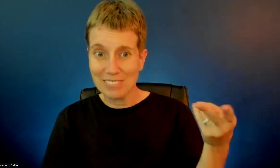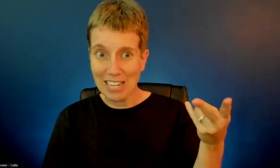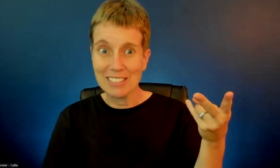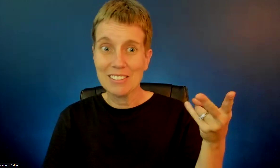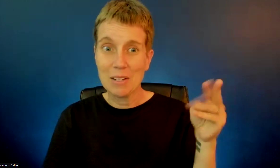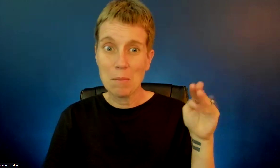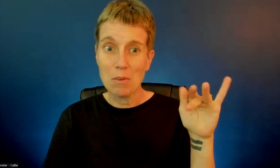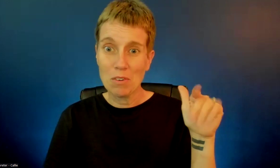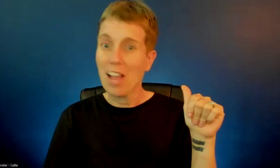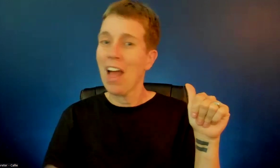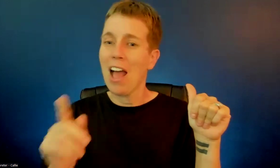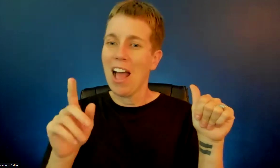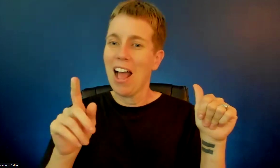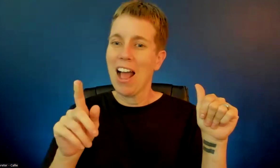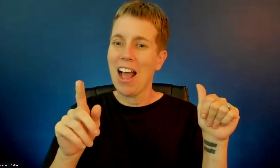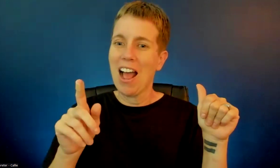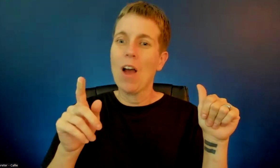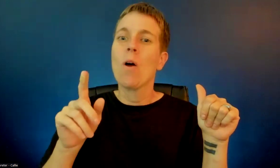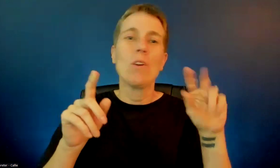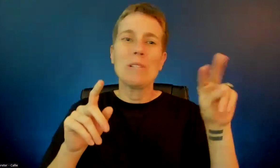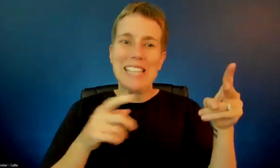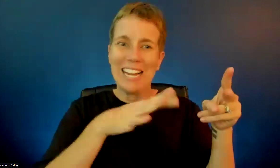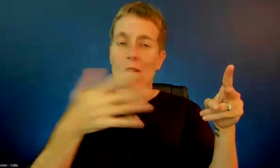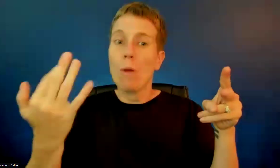I'll make a motion to... need a second. We just need a motion.